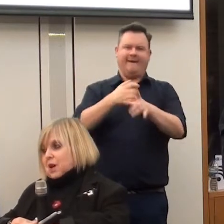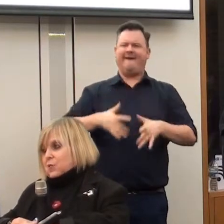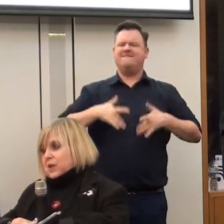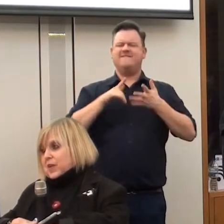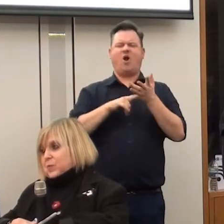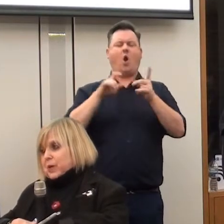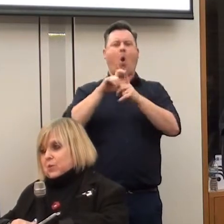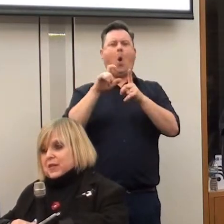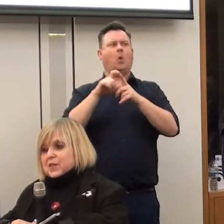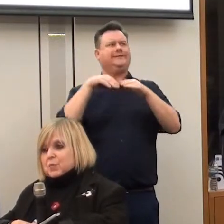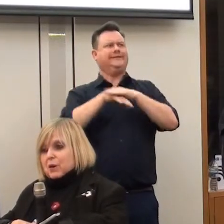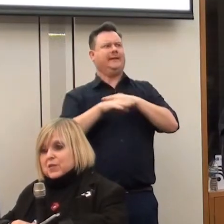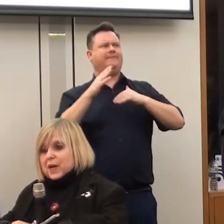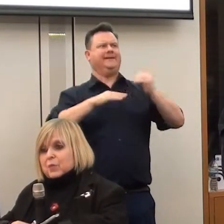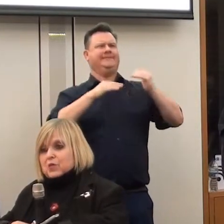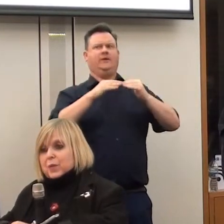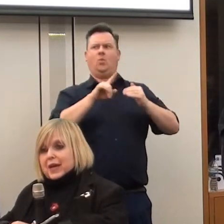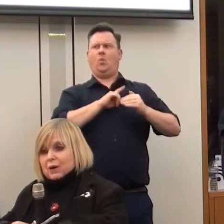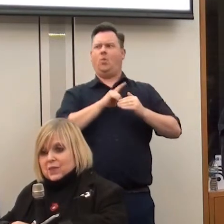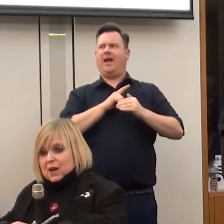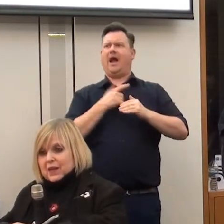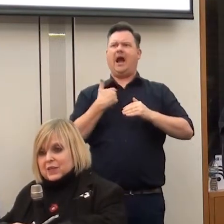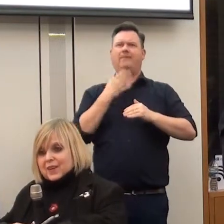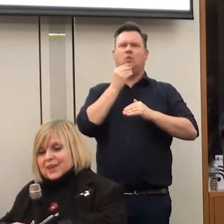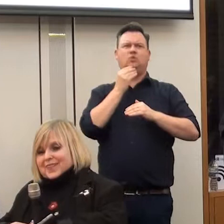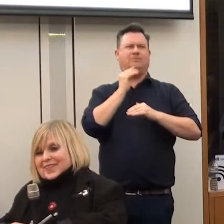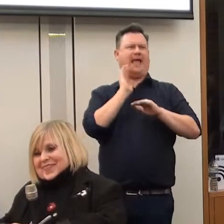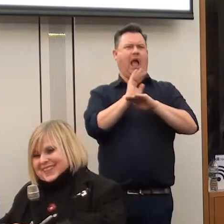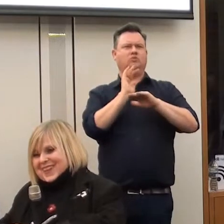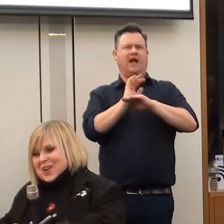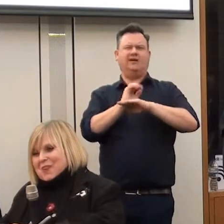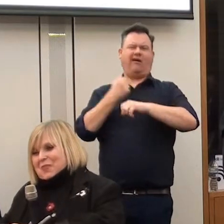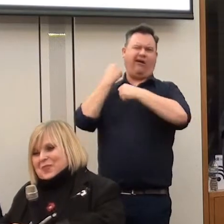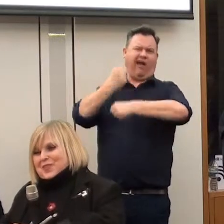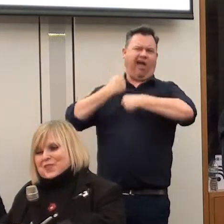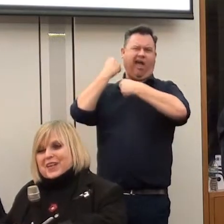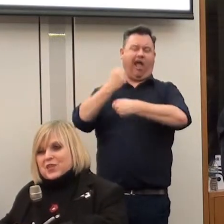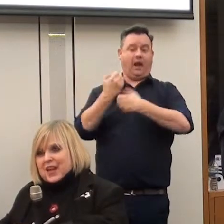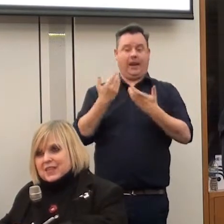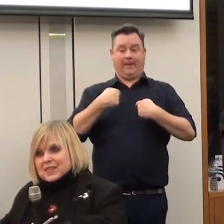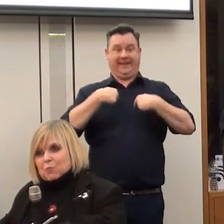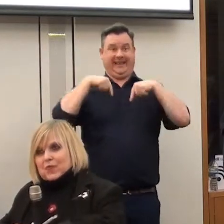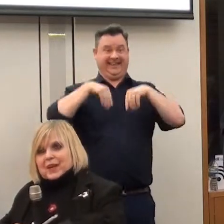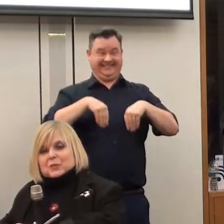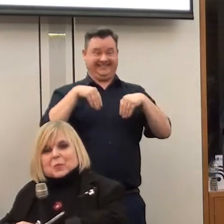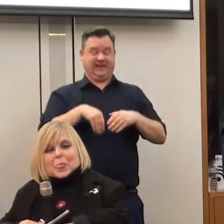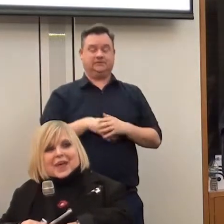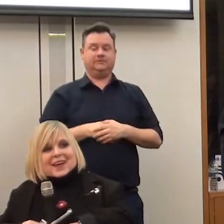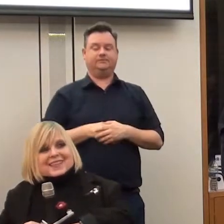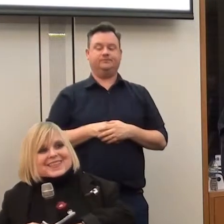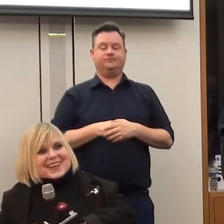being inside one of these buildings because mostly I'm used to being outside. On the street, chained to something.